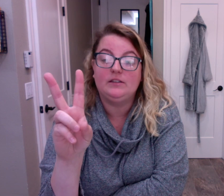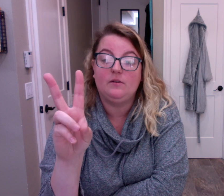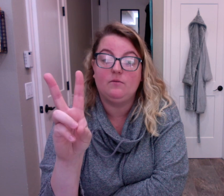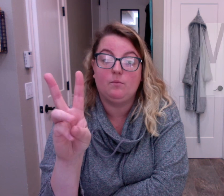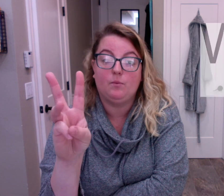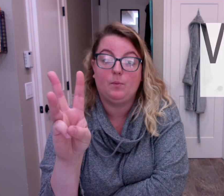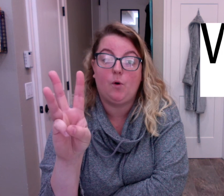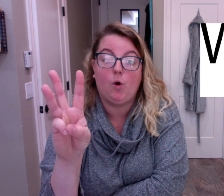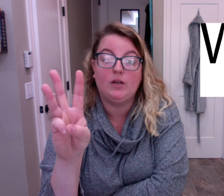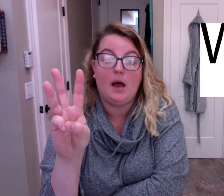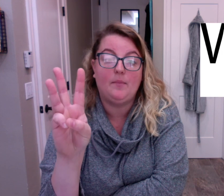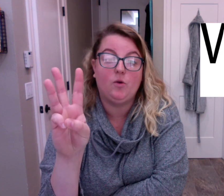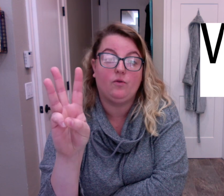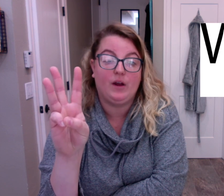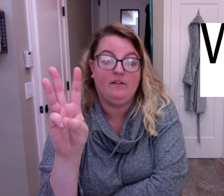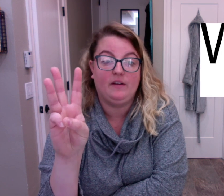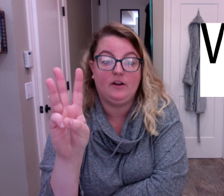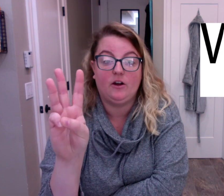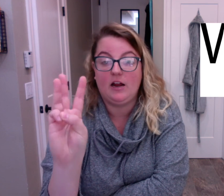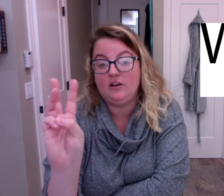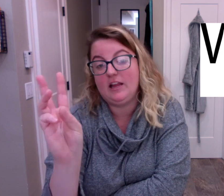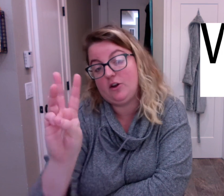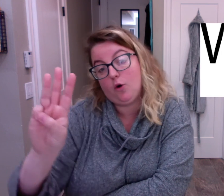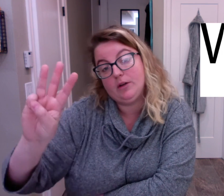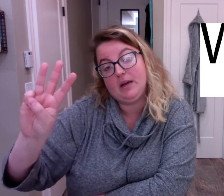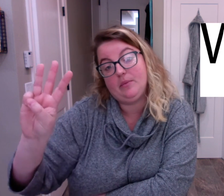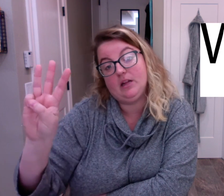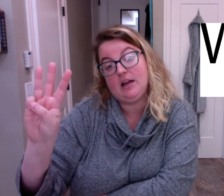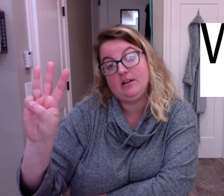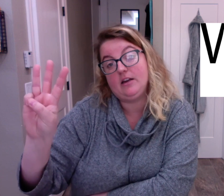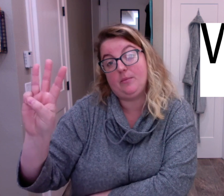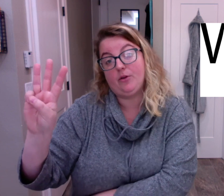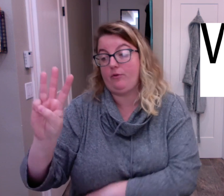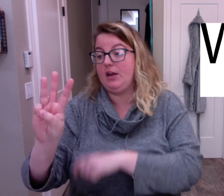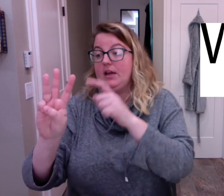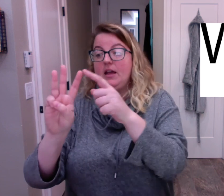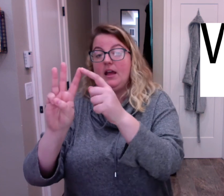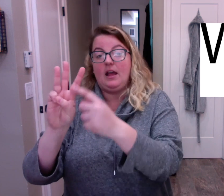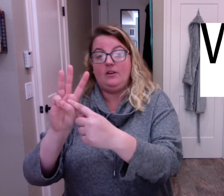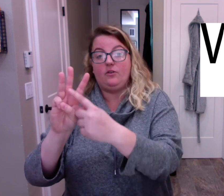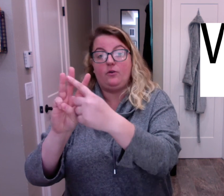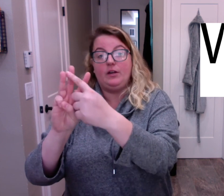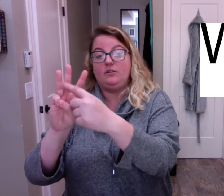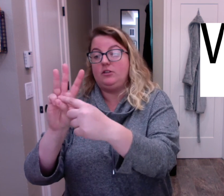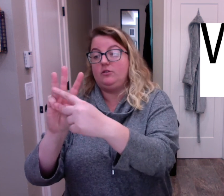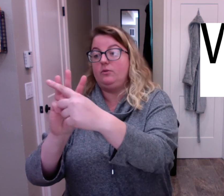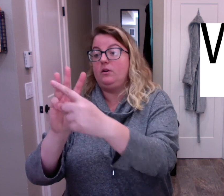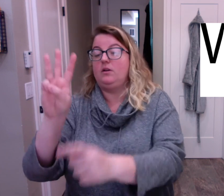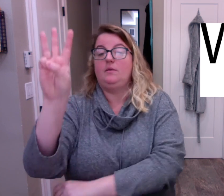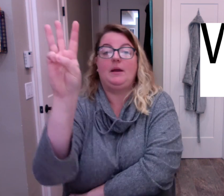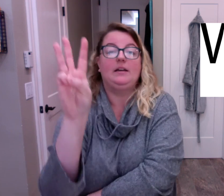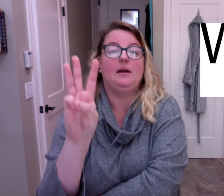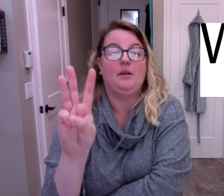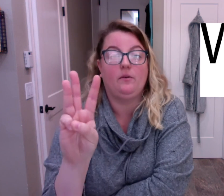hold up your ring finger and like you're holding up the number three and you're going to make a W.